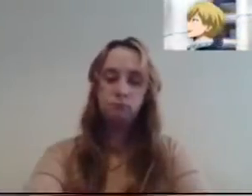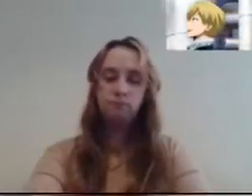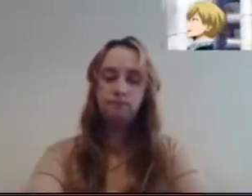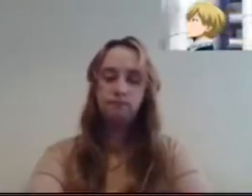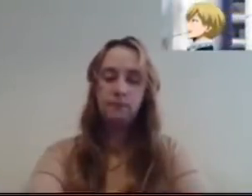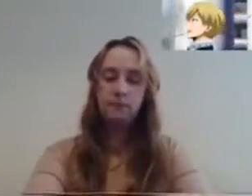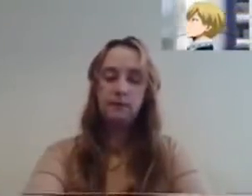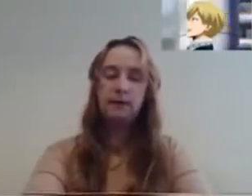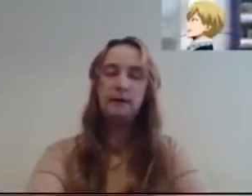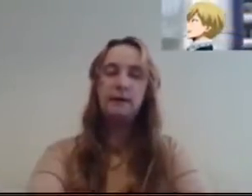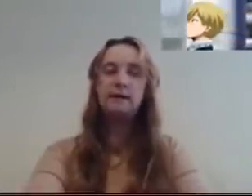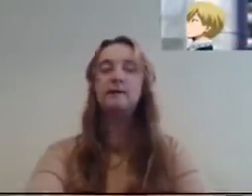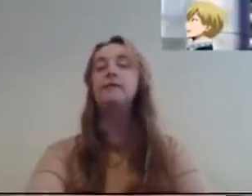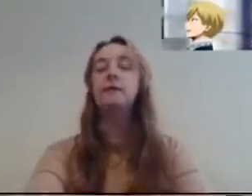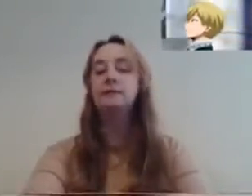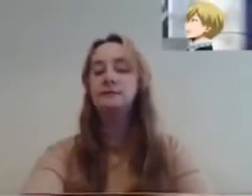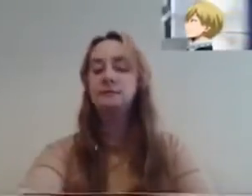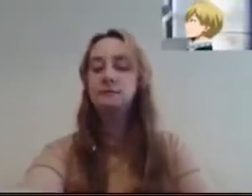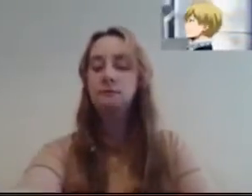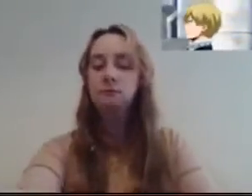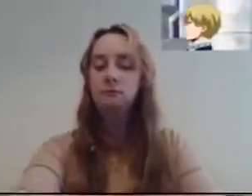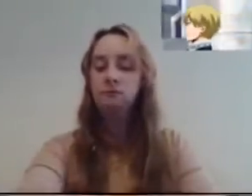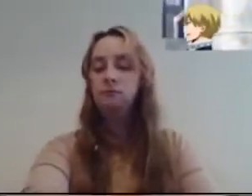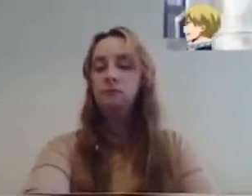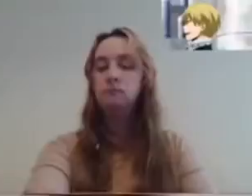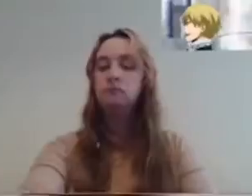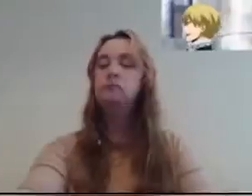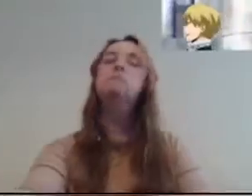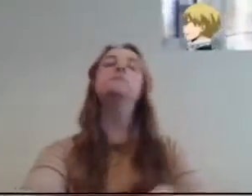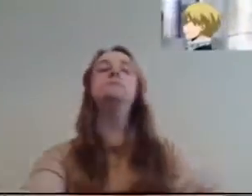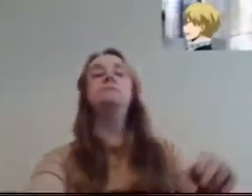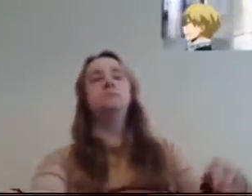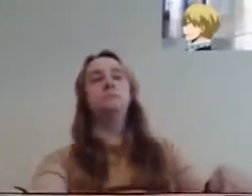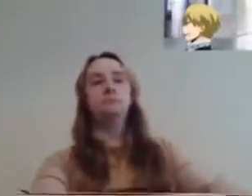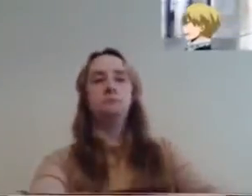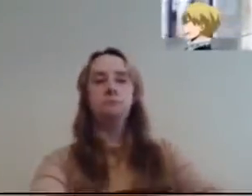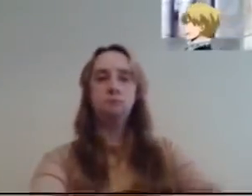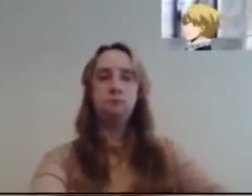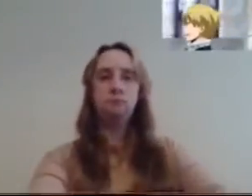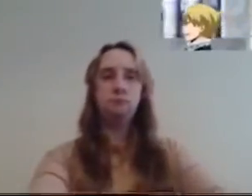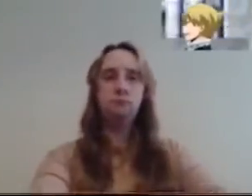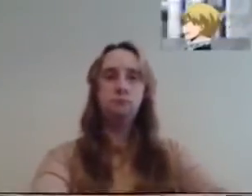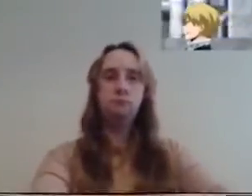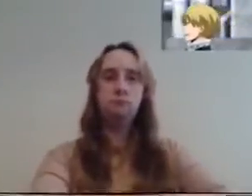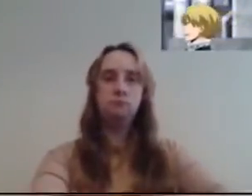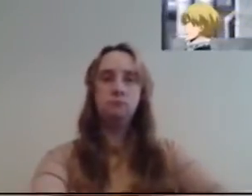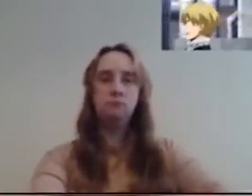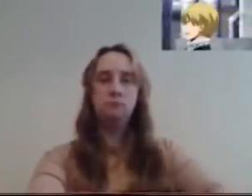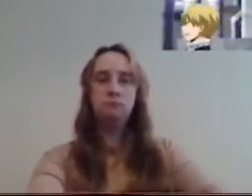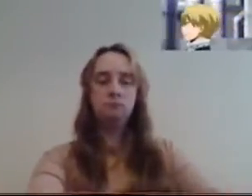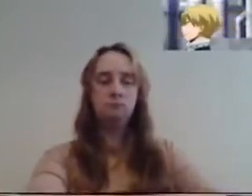must sometimes act in less than heroic ways. If we don't, we can't stand alongside those with more power.